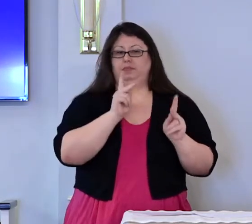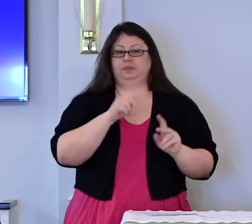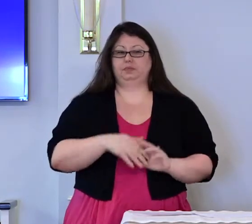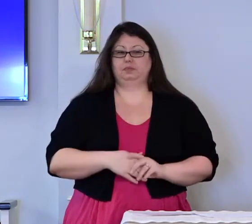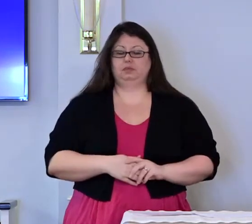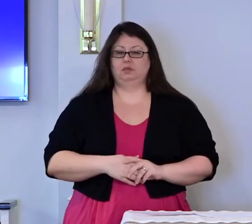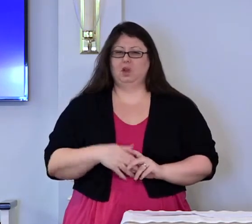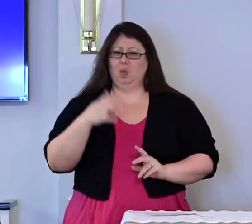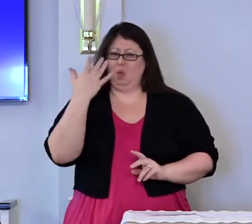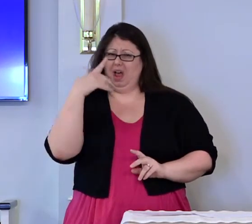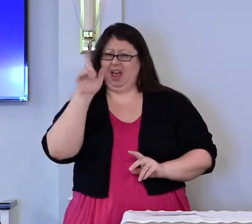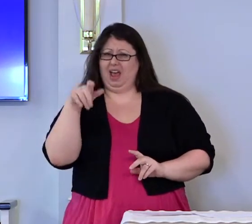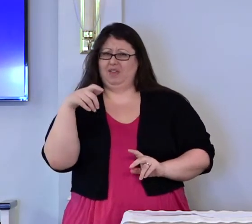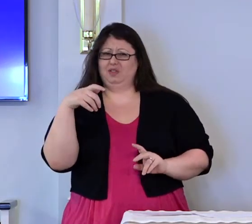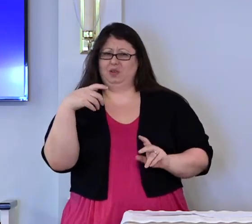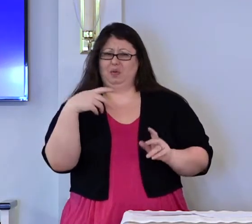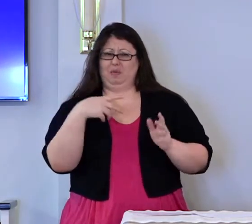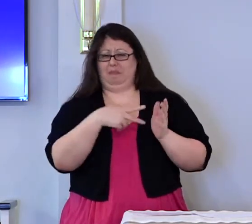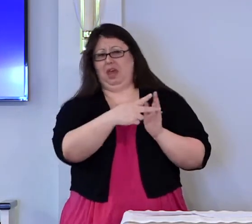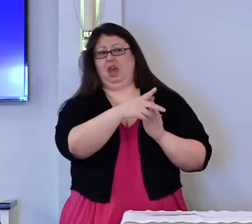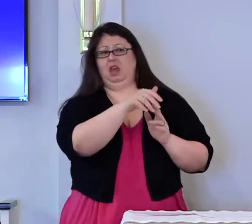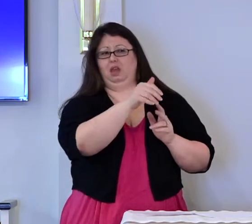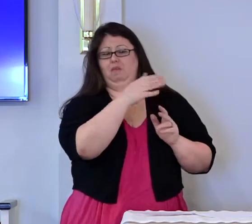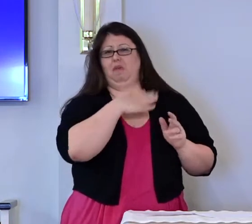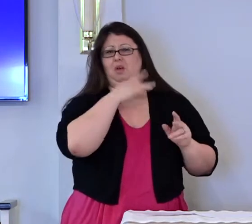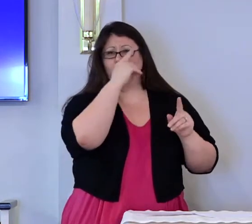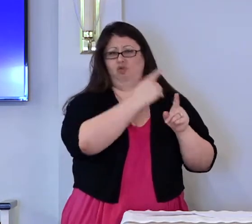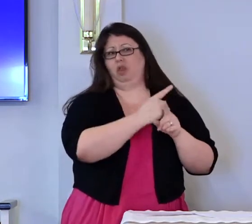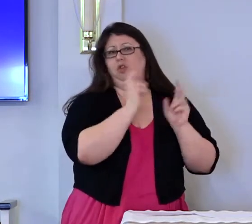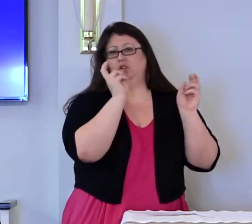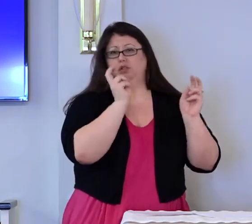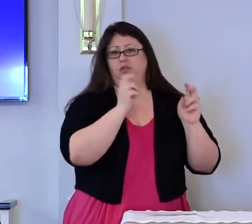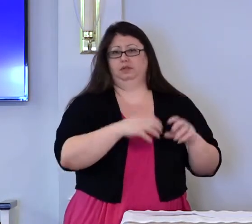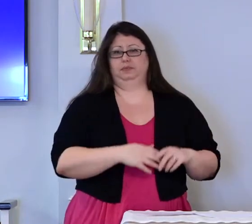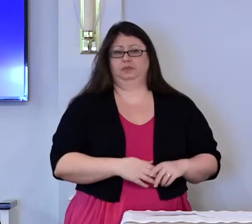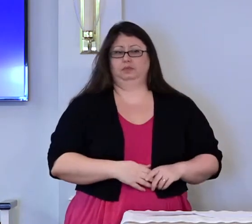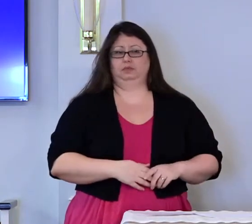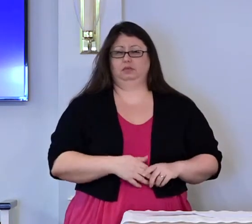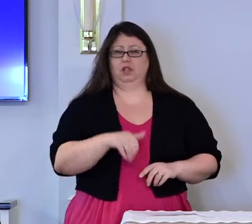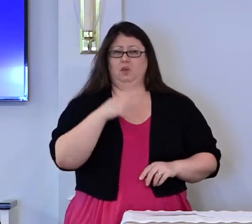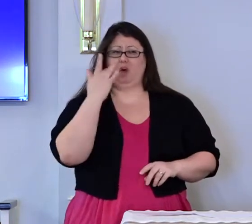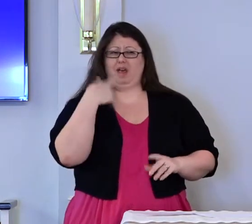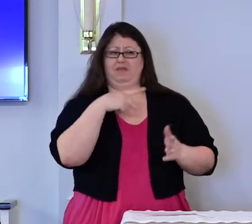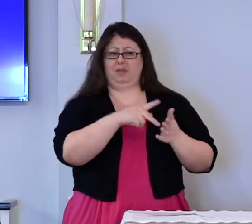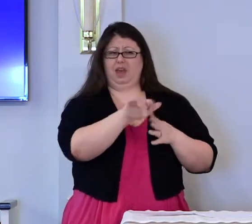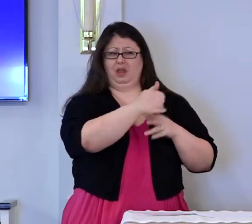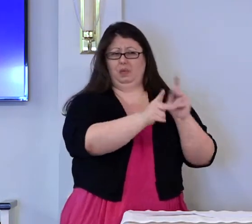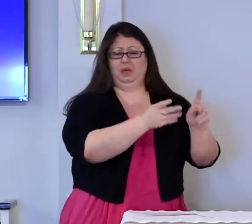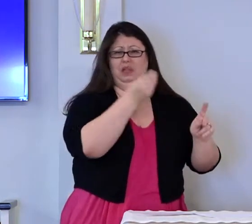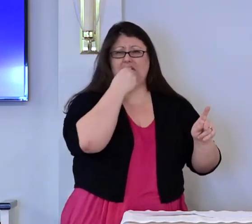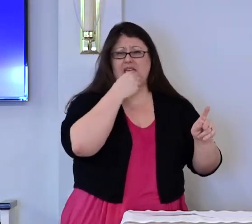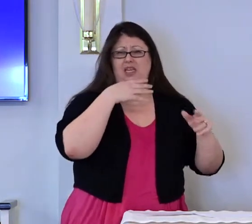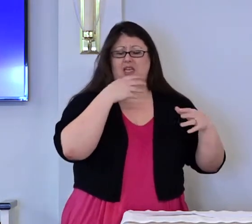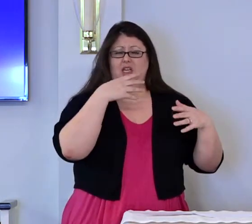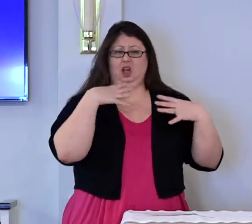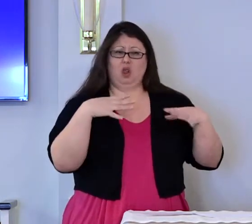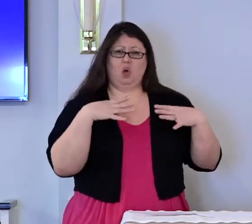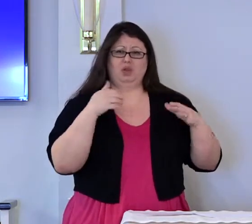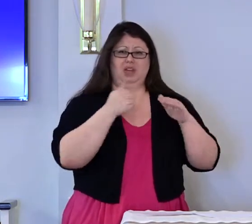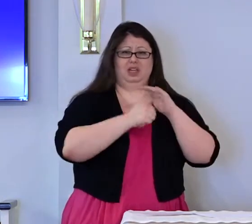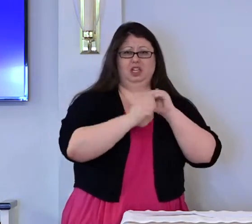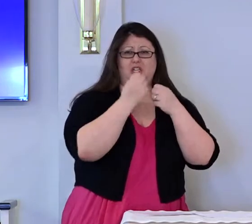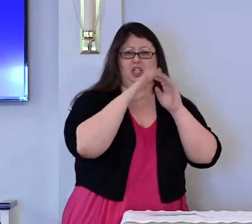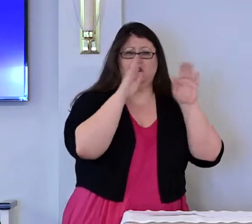Why should I have to pay for my brother for his food and clothing and shelter